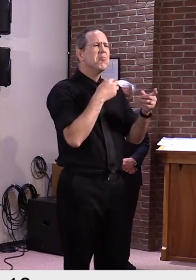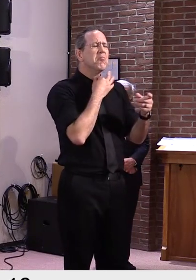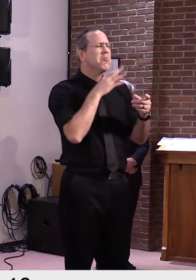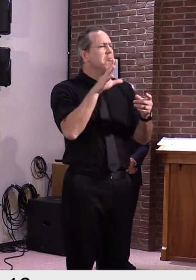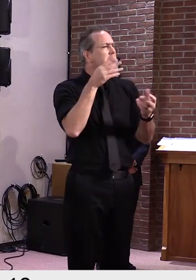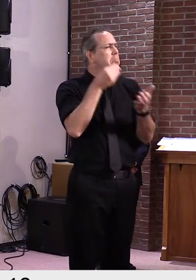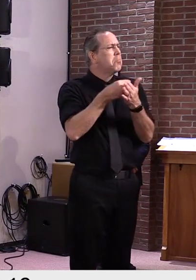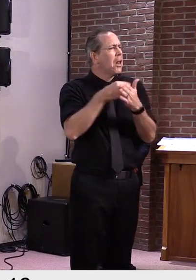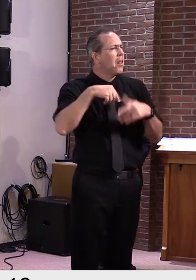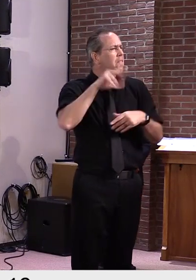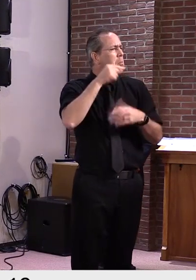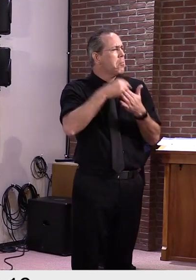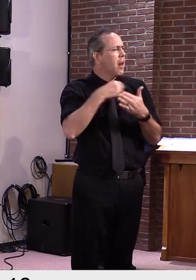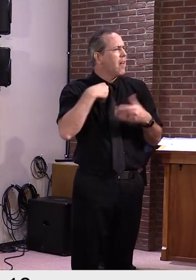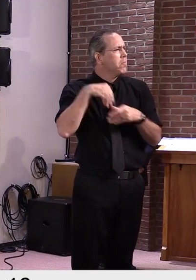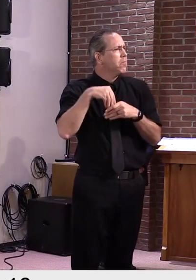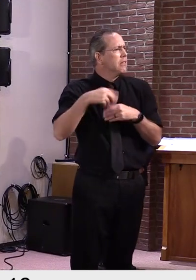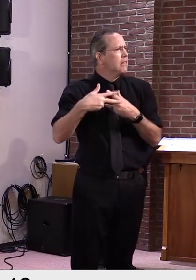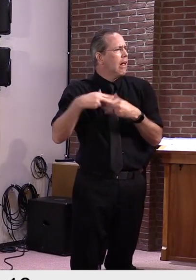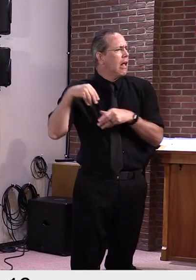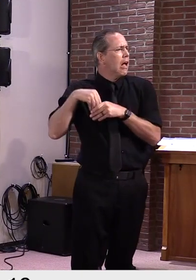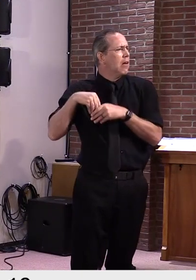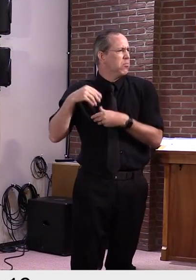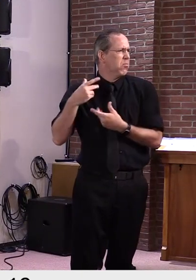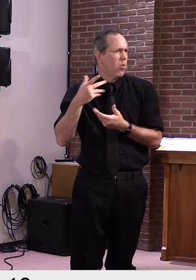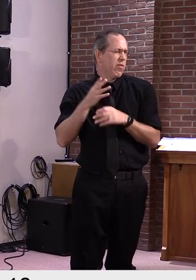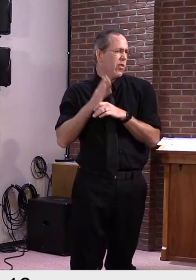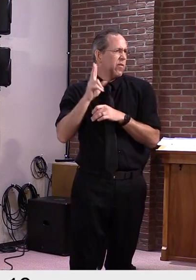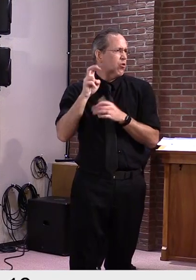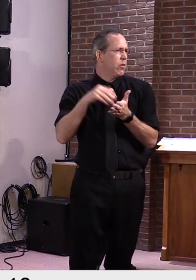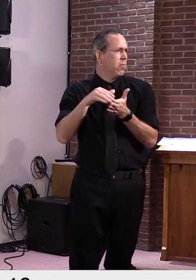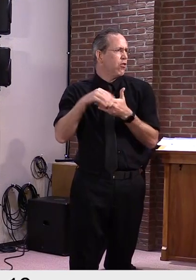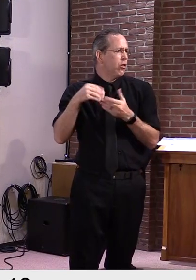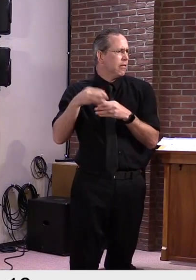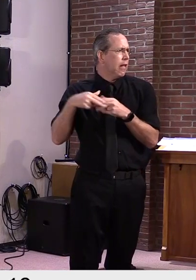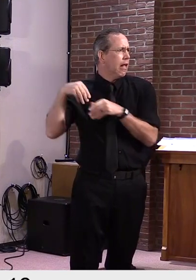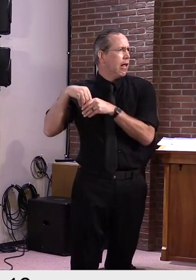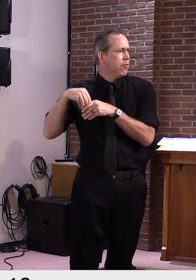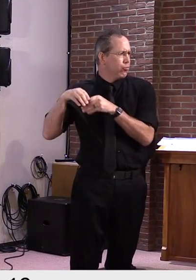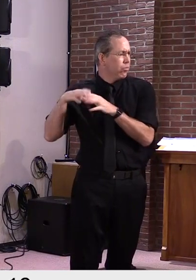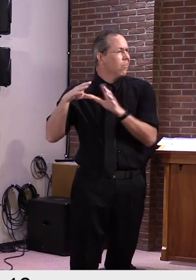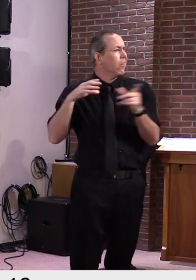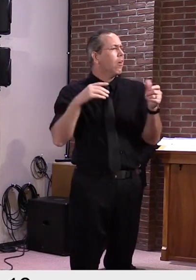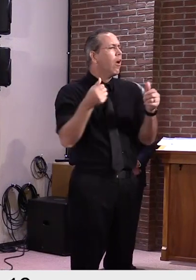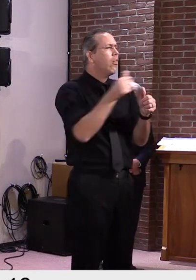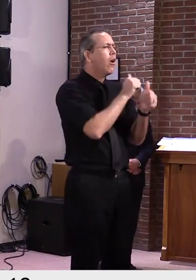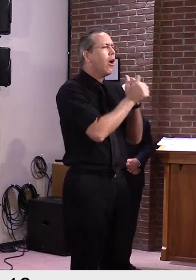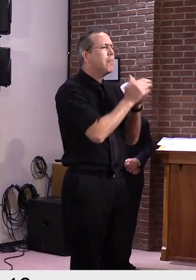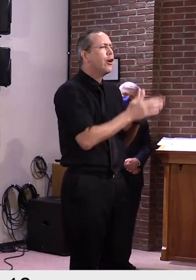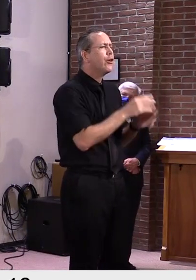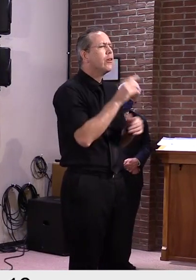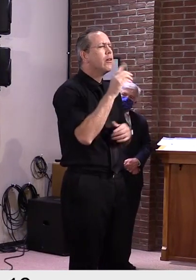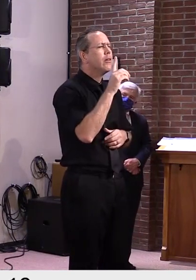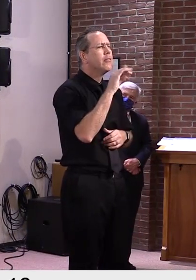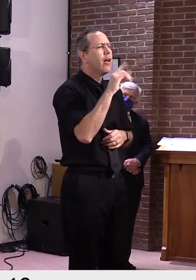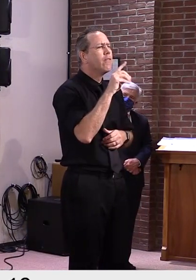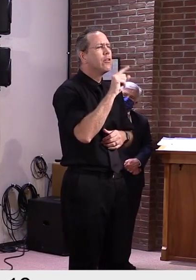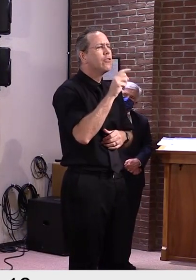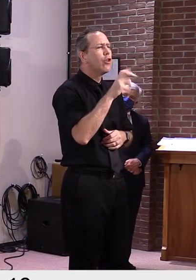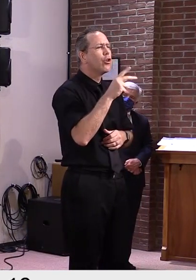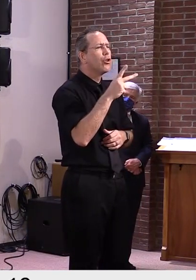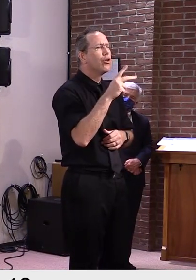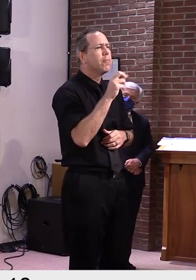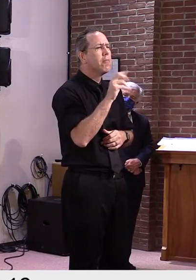We're working on the budget that we'll present to the legislature next week. And I think you'll see a